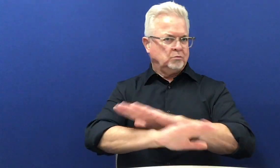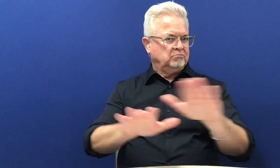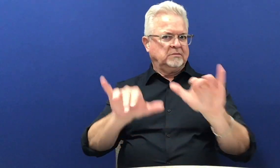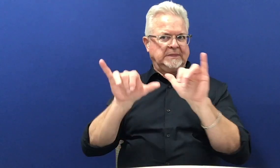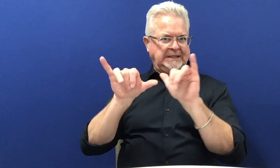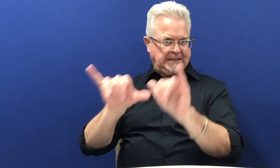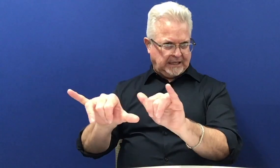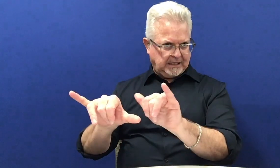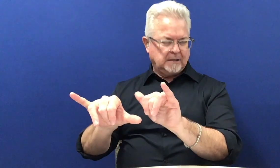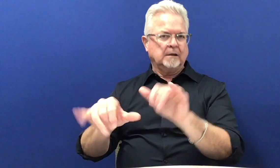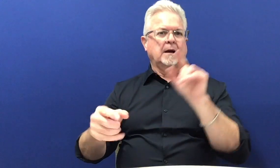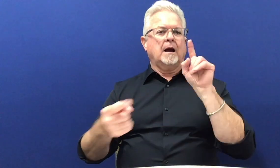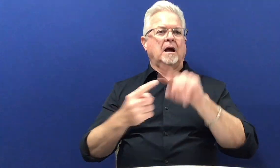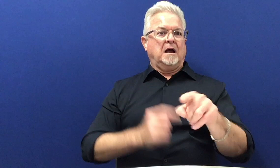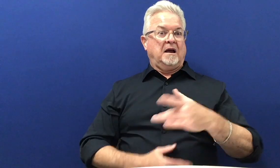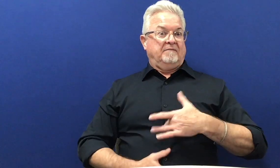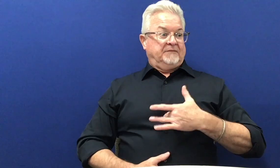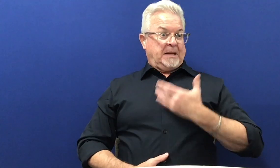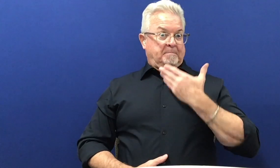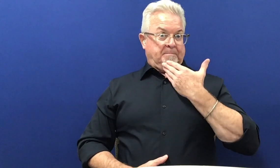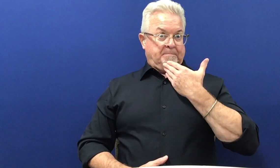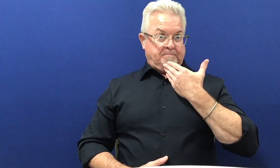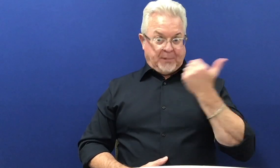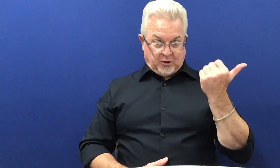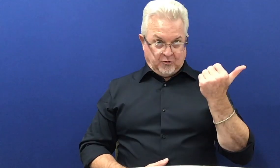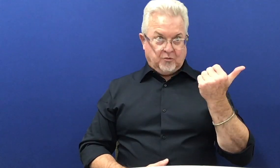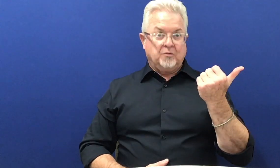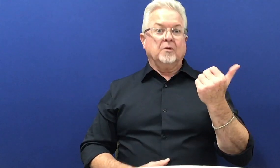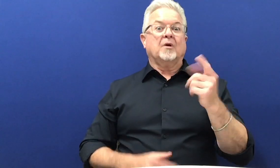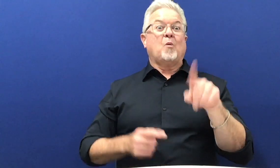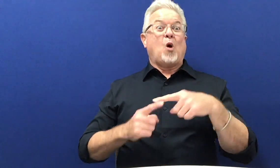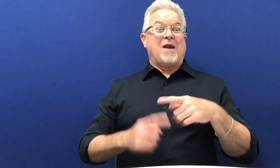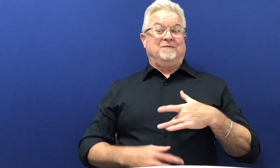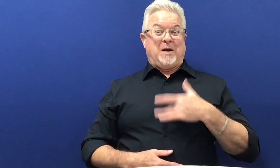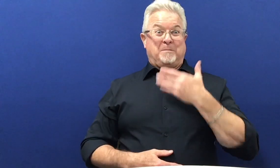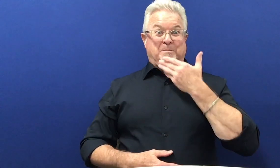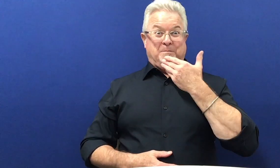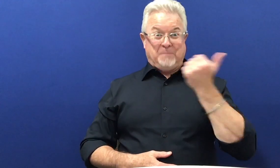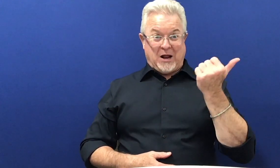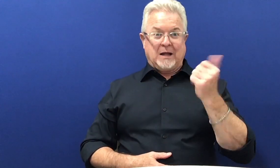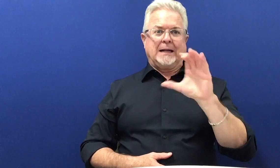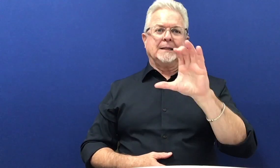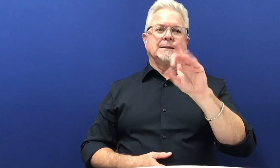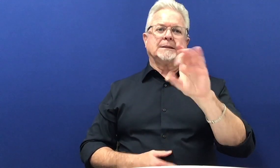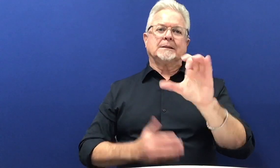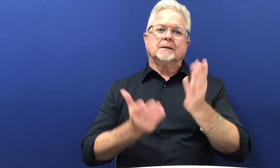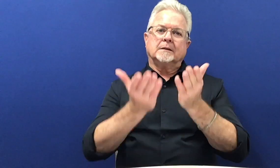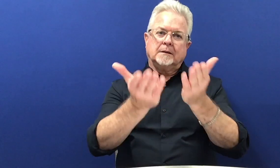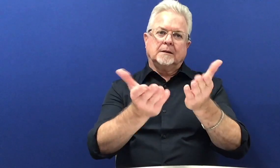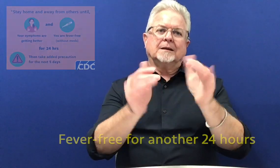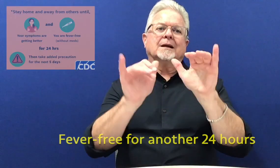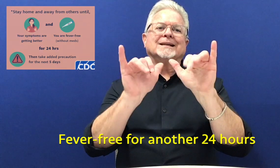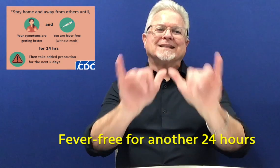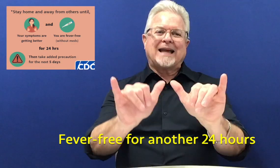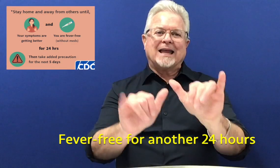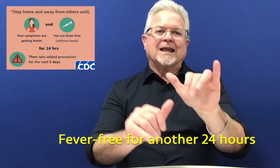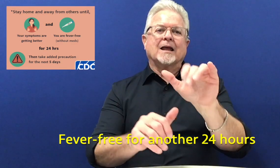Don't go to school. Stay in your house. When you feel better, the CDC recommends